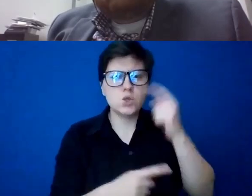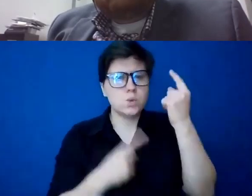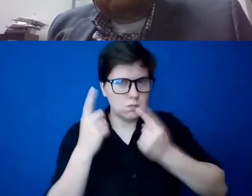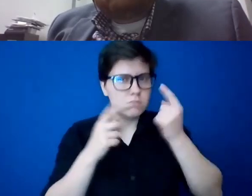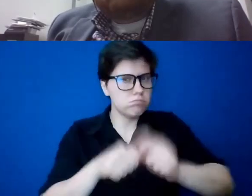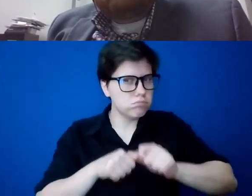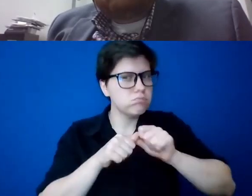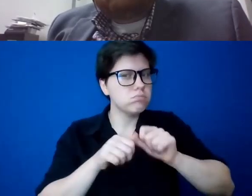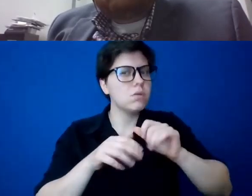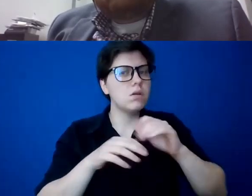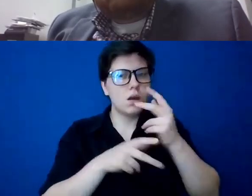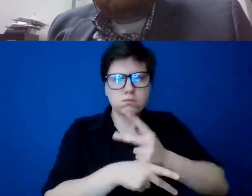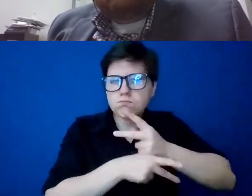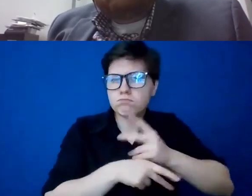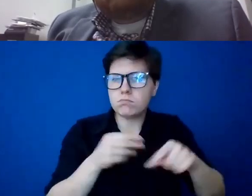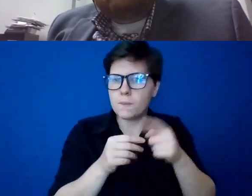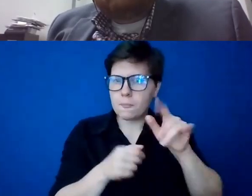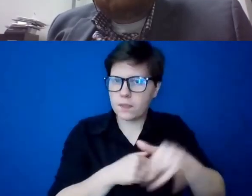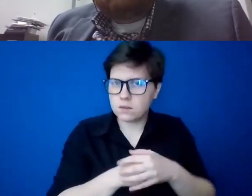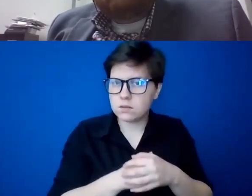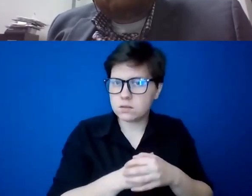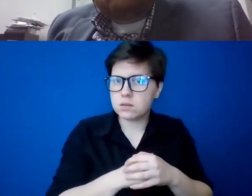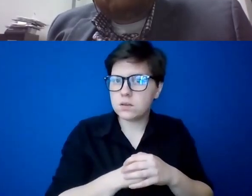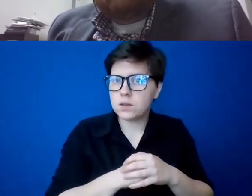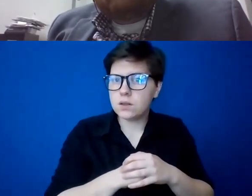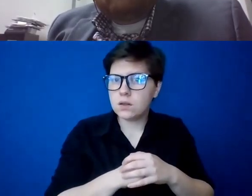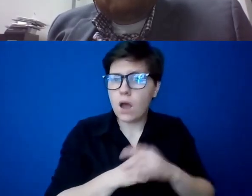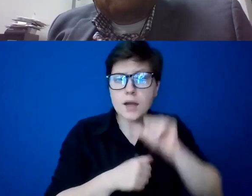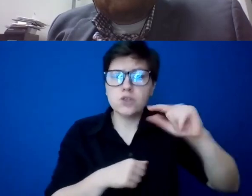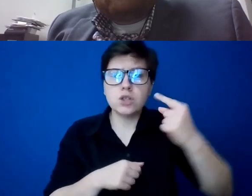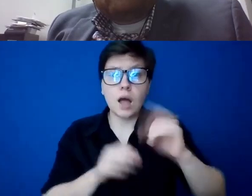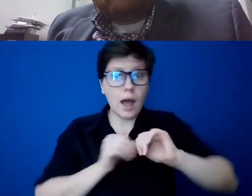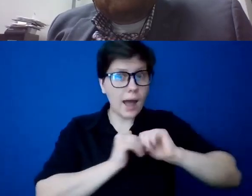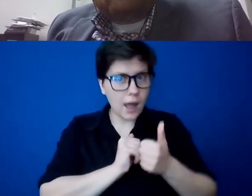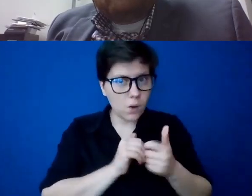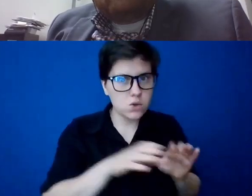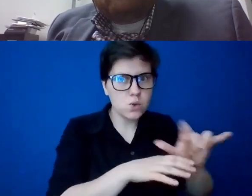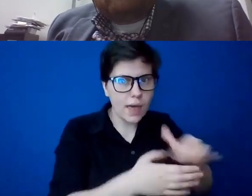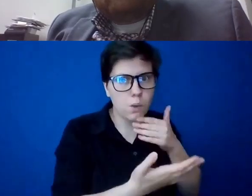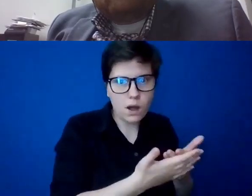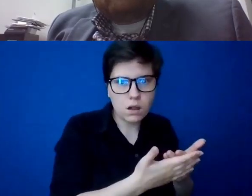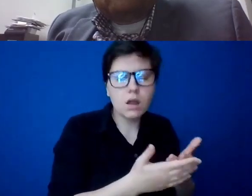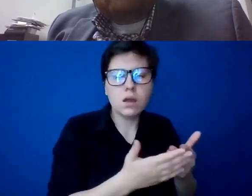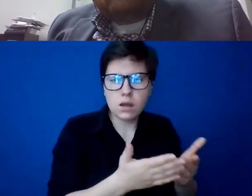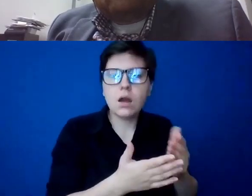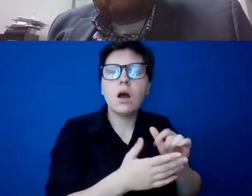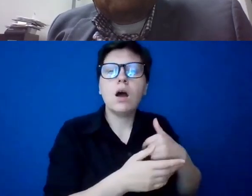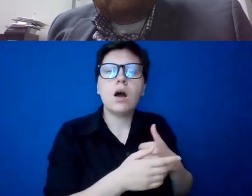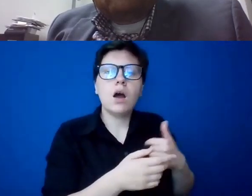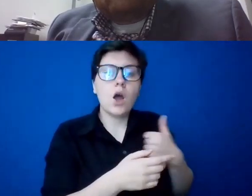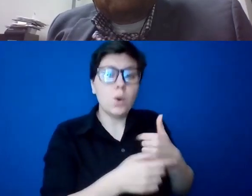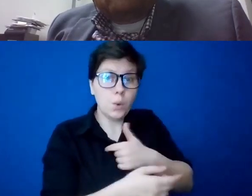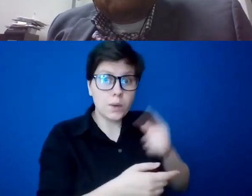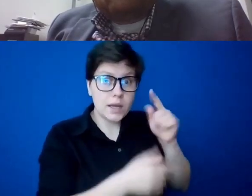We, we, we need to think about these, uh, uh, about not only how to do it well, but when we are, when we are faithful,